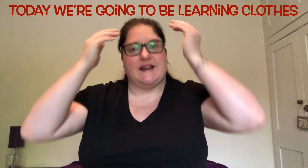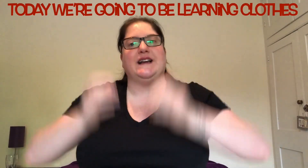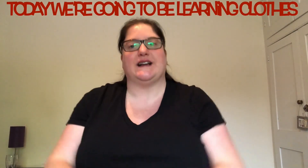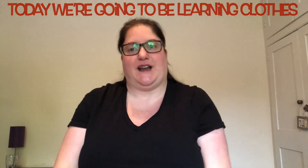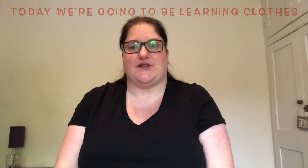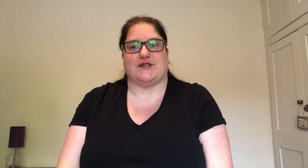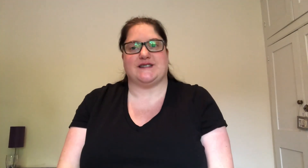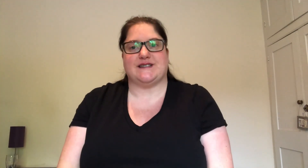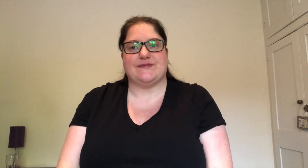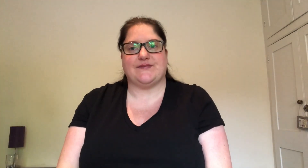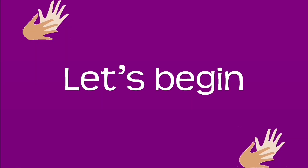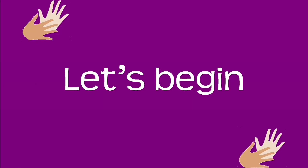clothes.